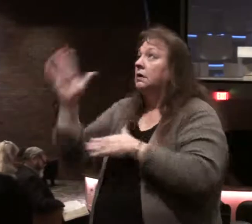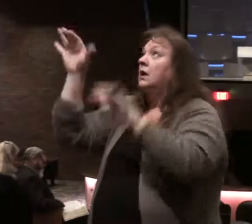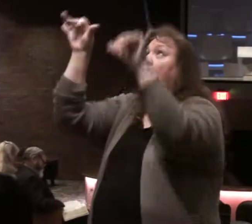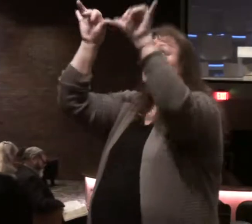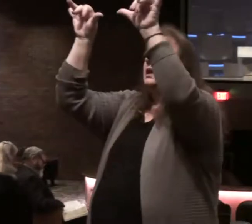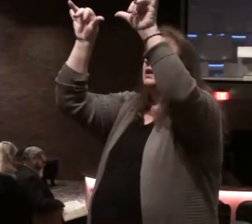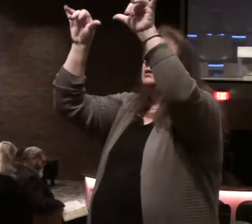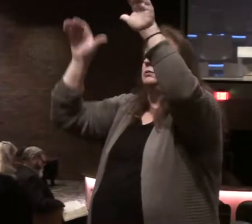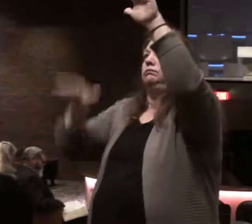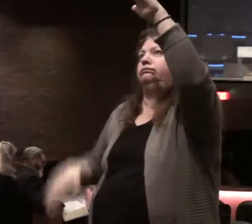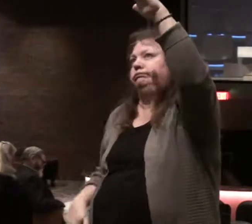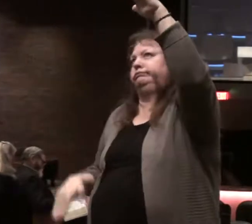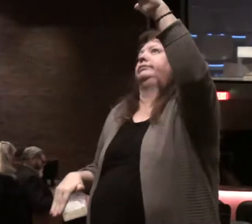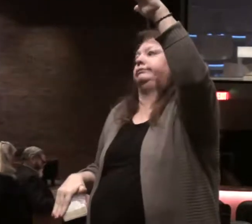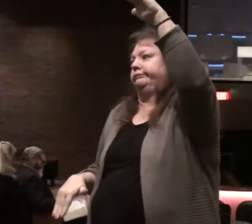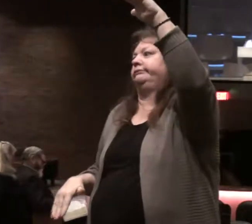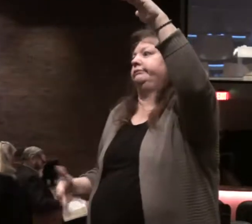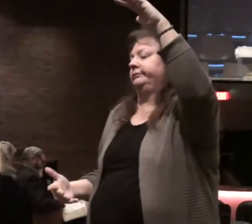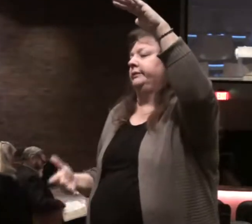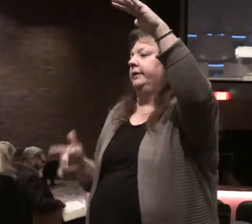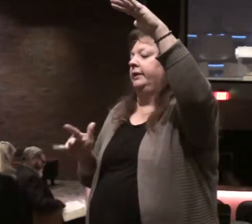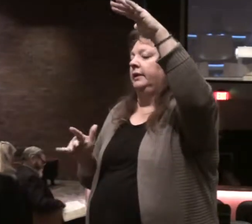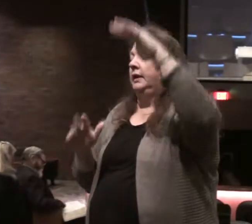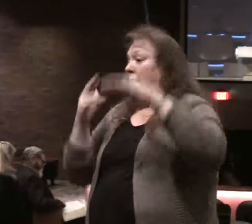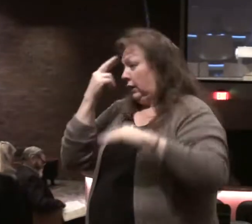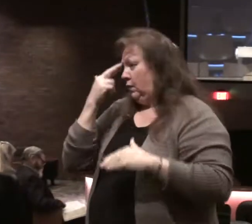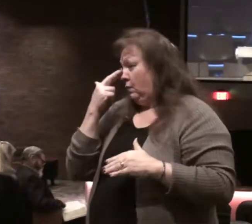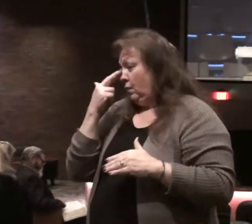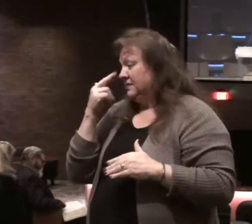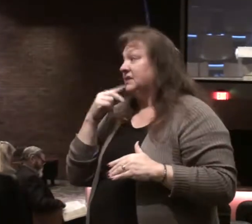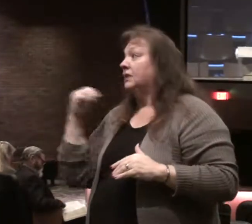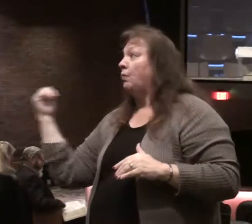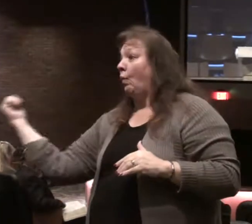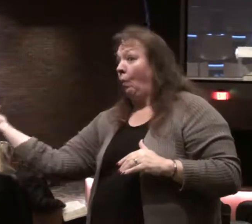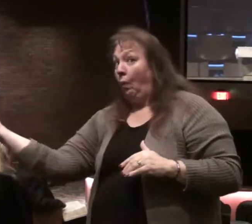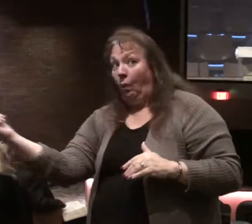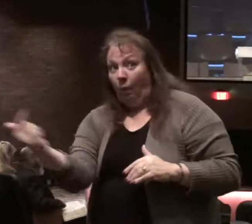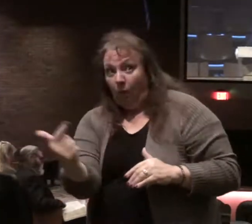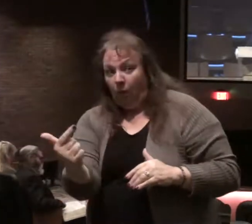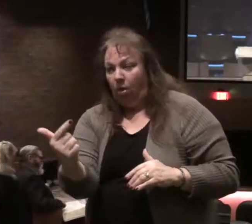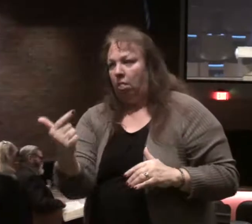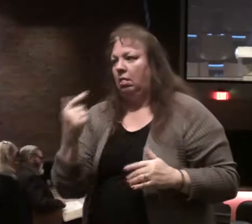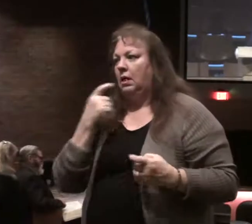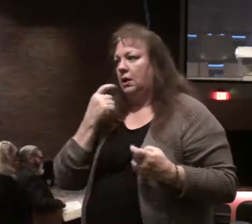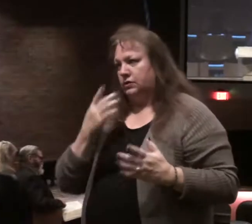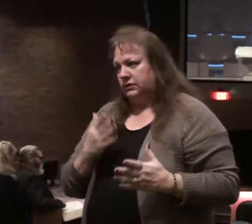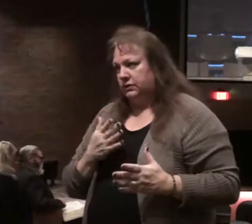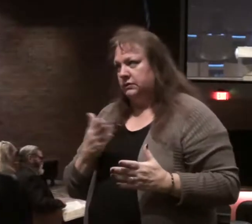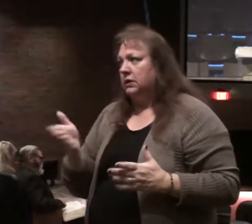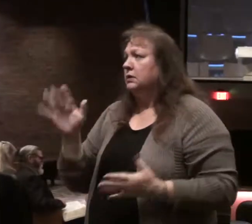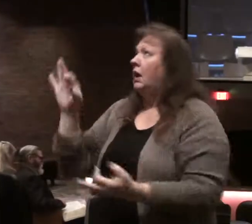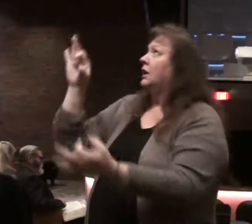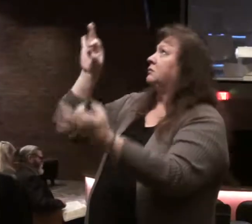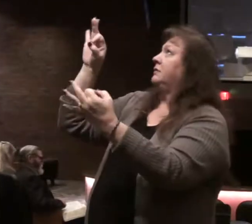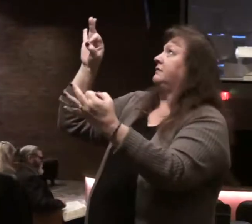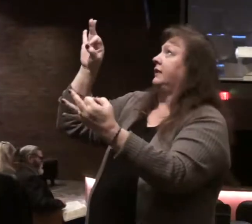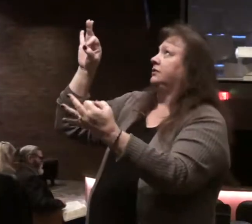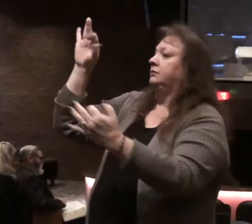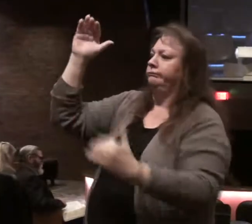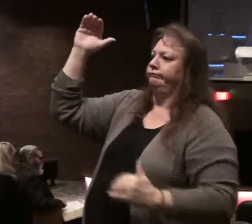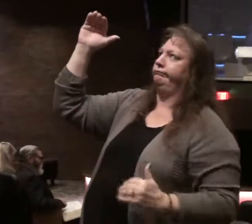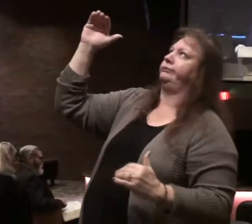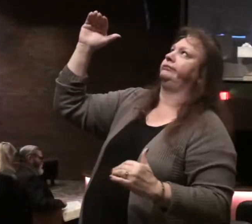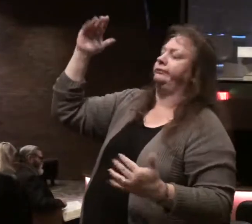to God's standard. And Romans tells us, all have sinned and fall short of the glory of God.